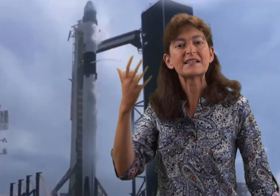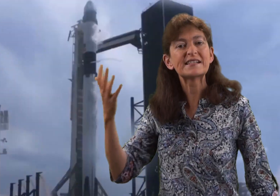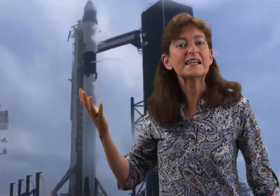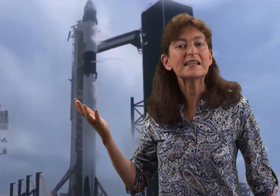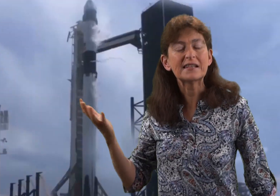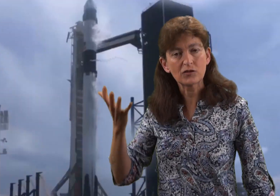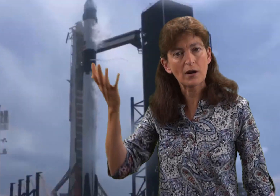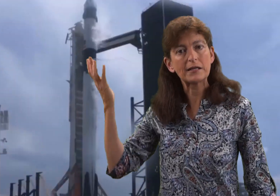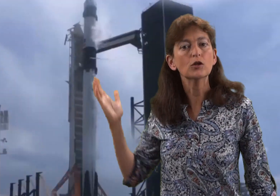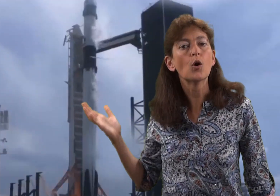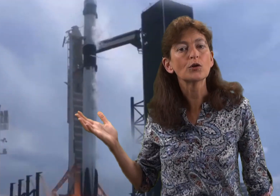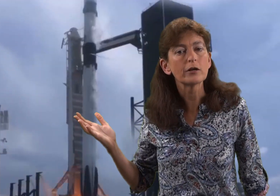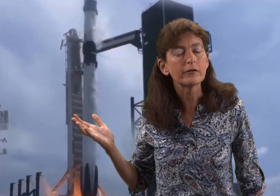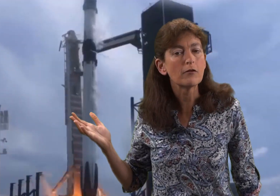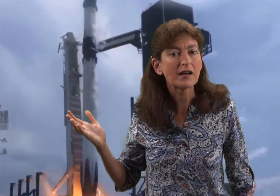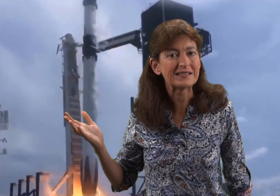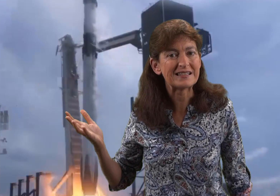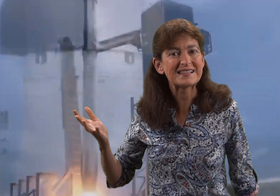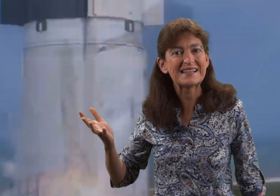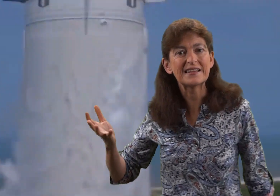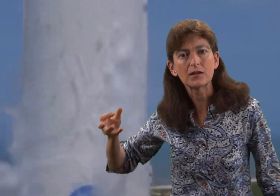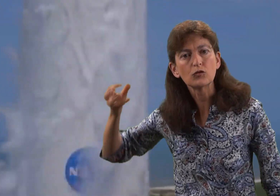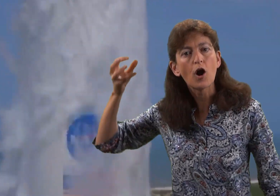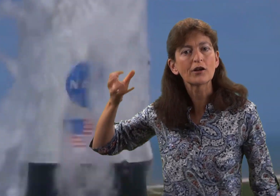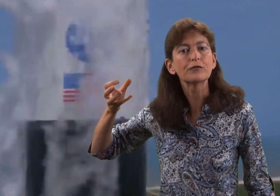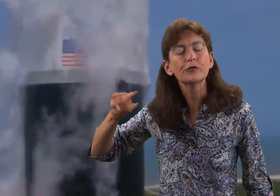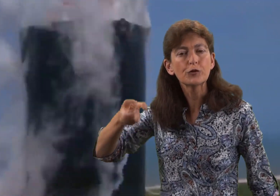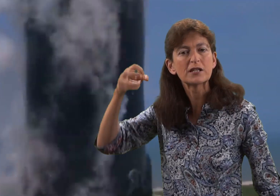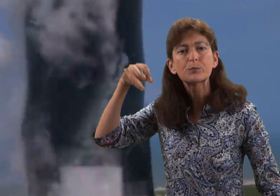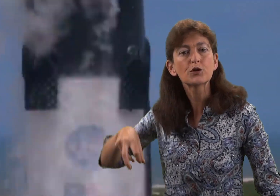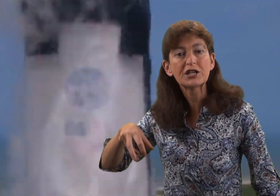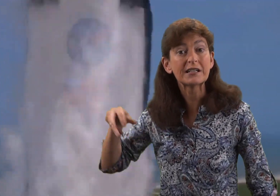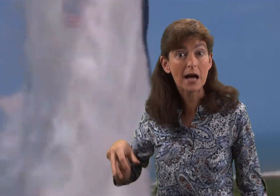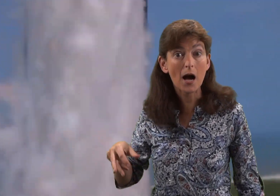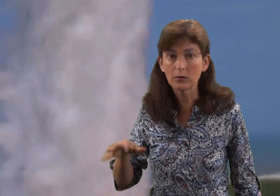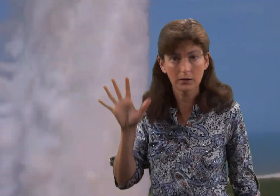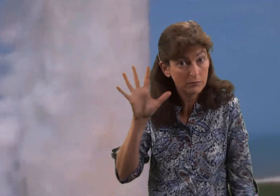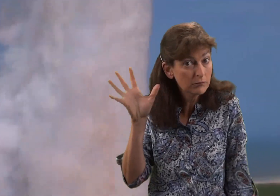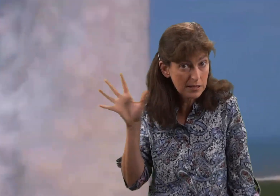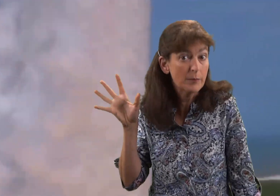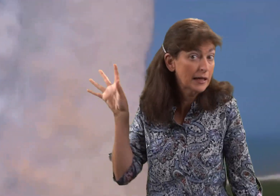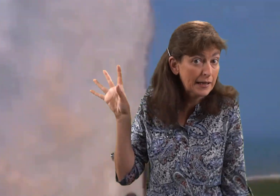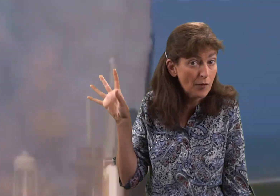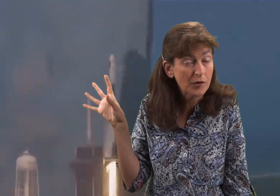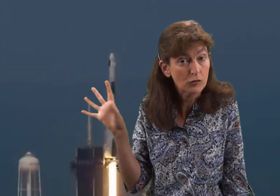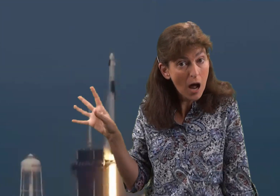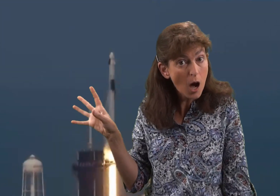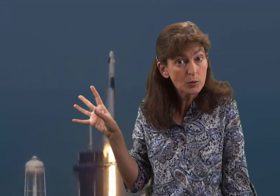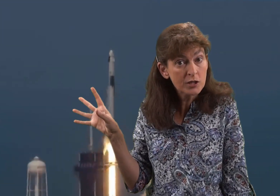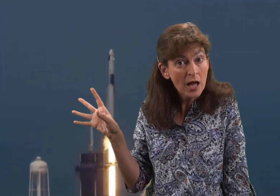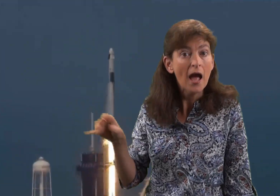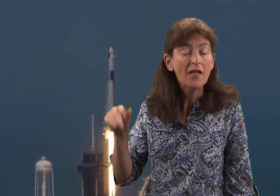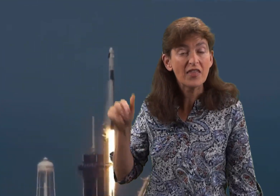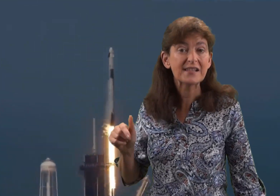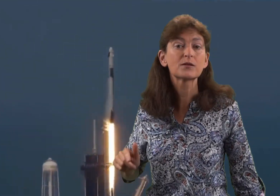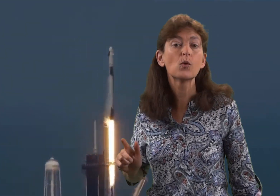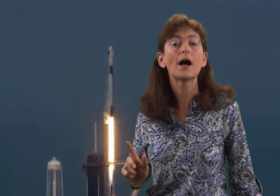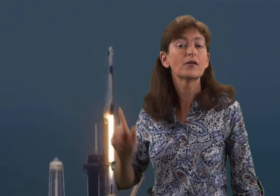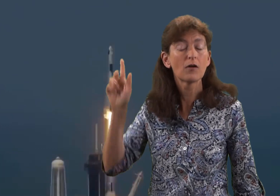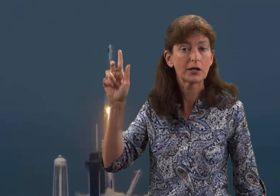see this great launch of a rocket and see that the rocket fuel is pushing down seemingly on the ground. that's why the rocket